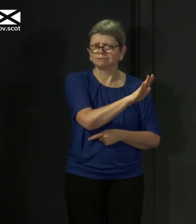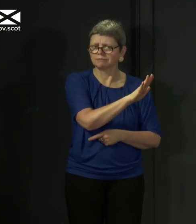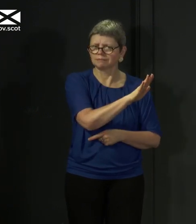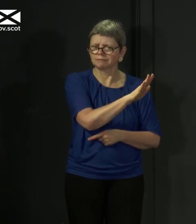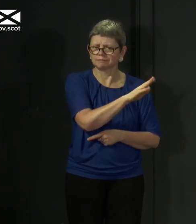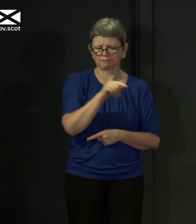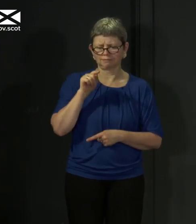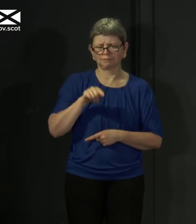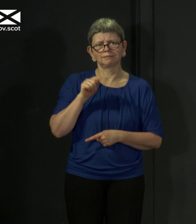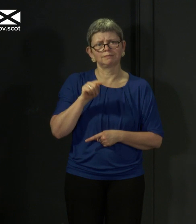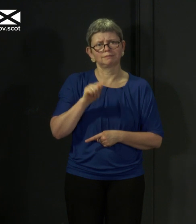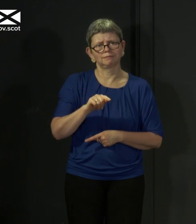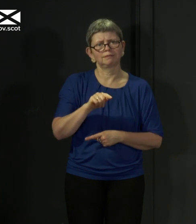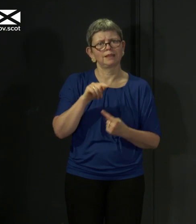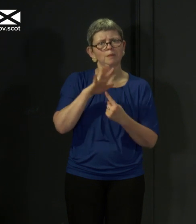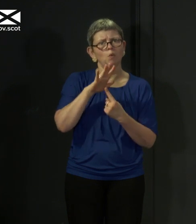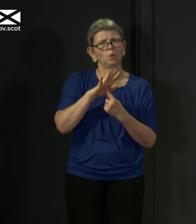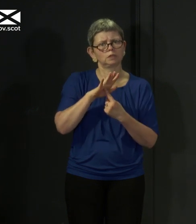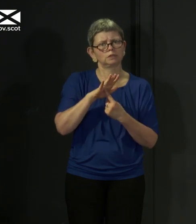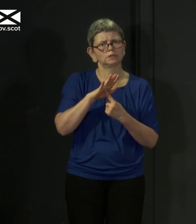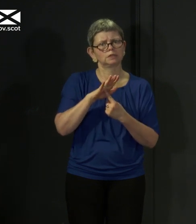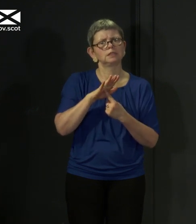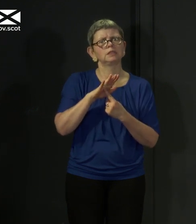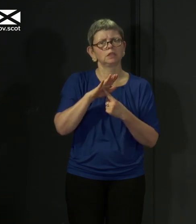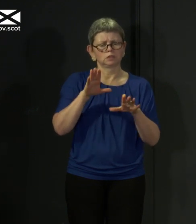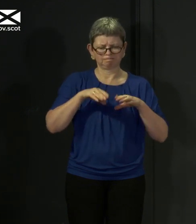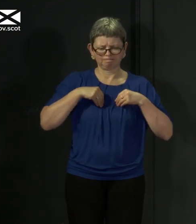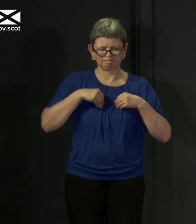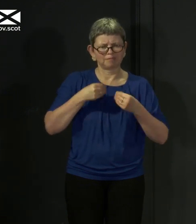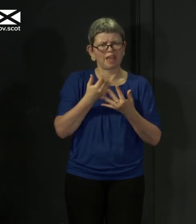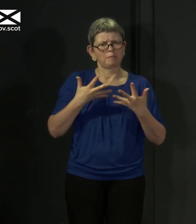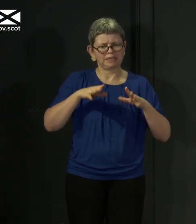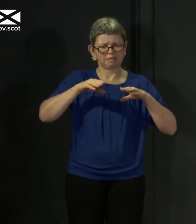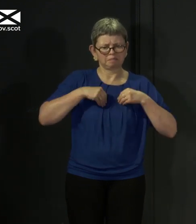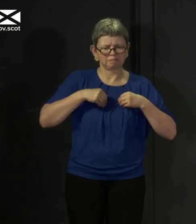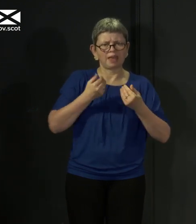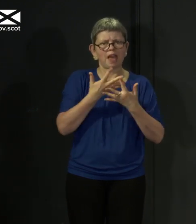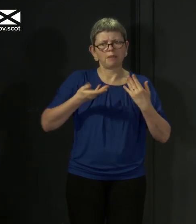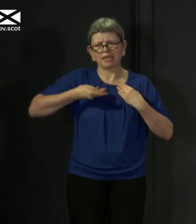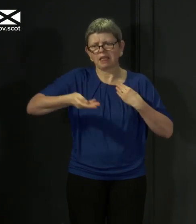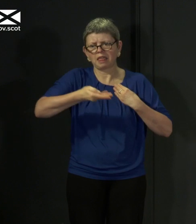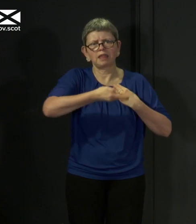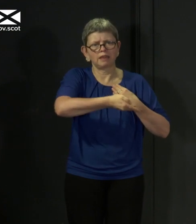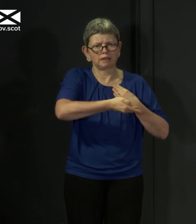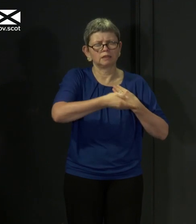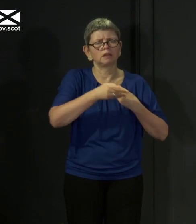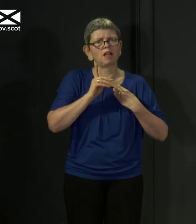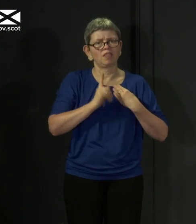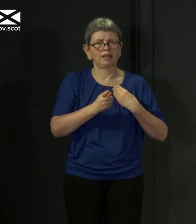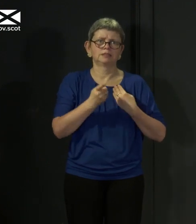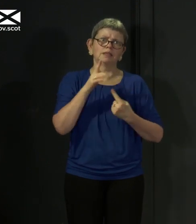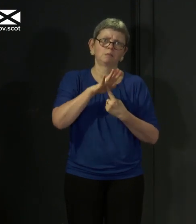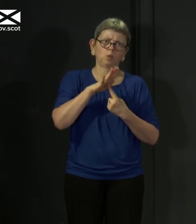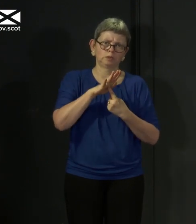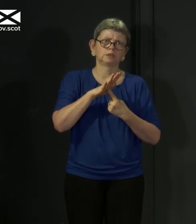higher than as low as normal. So the NHS capacity point is important, but so too is driving case numbers and the